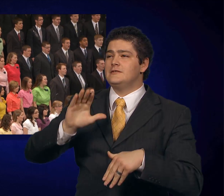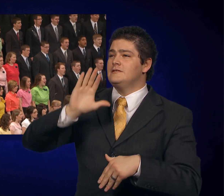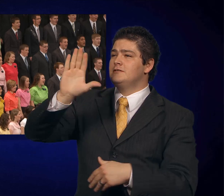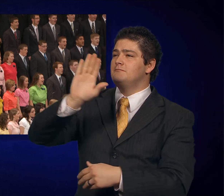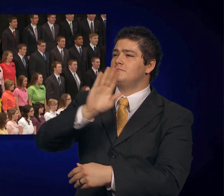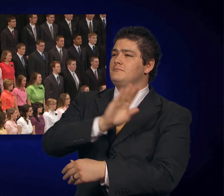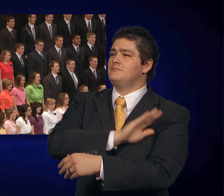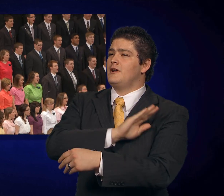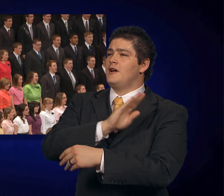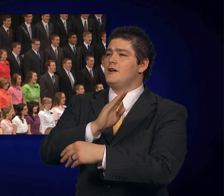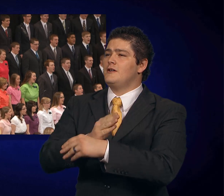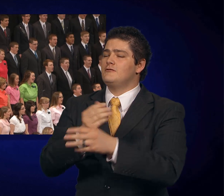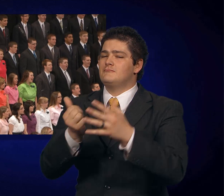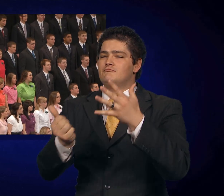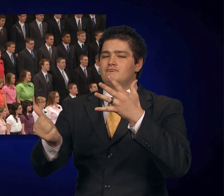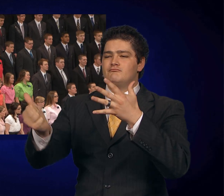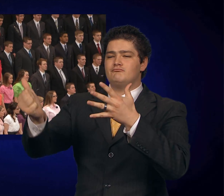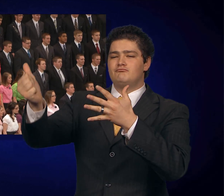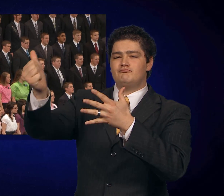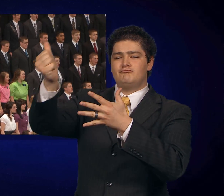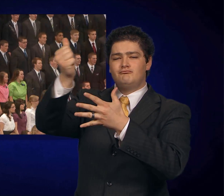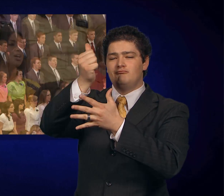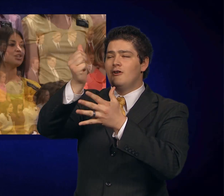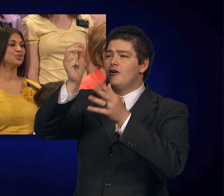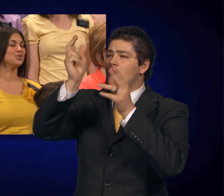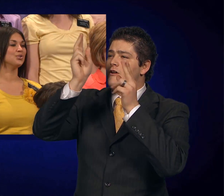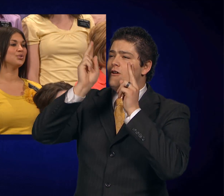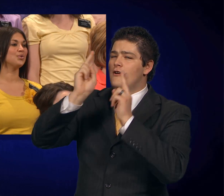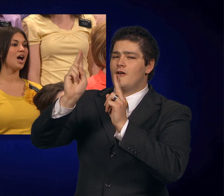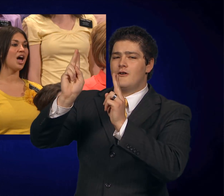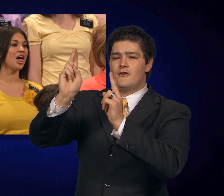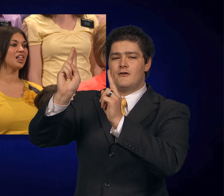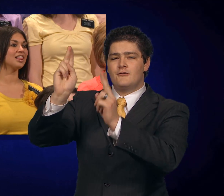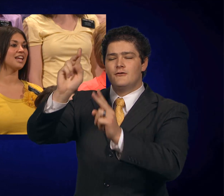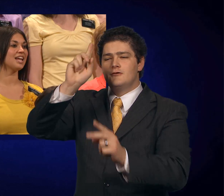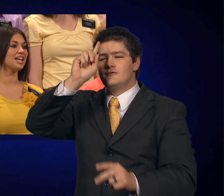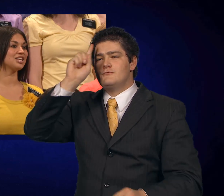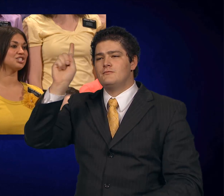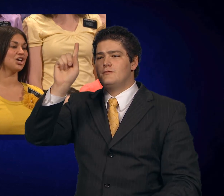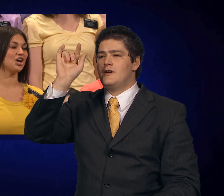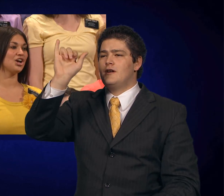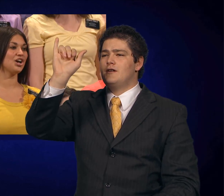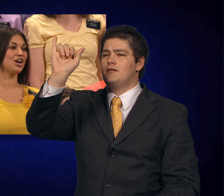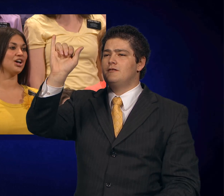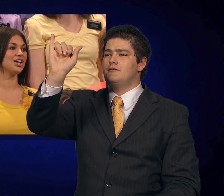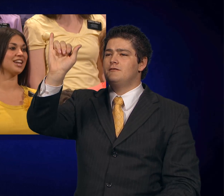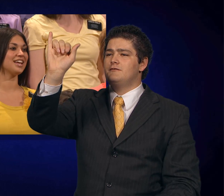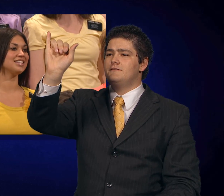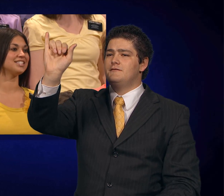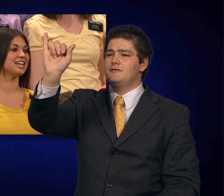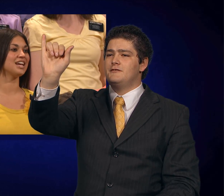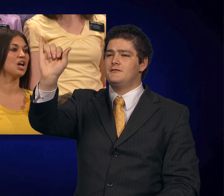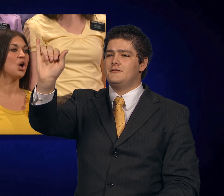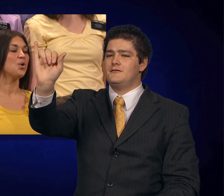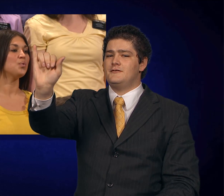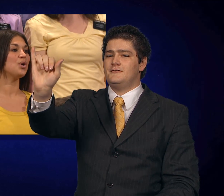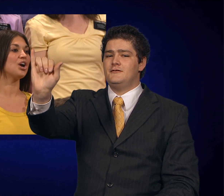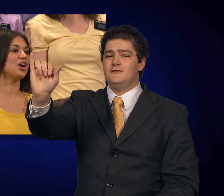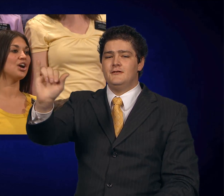and majesty, through all eternity,